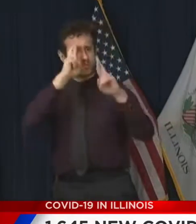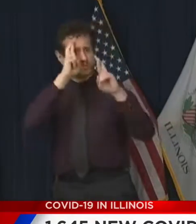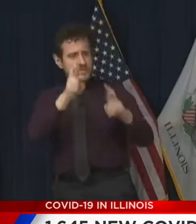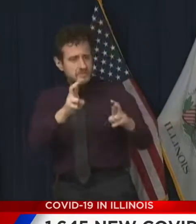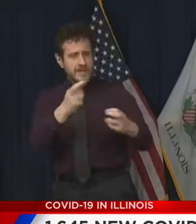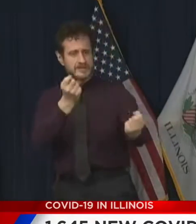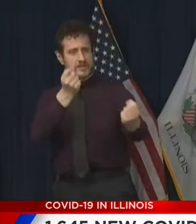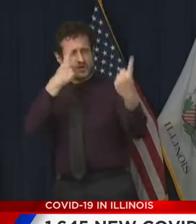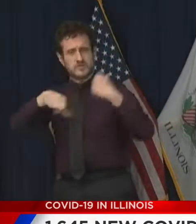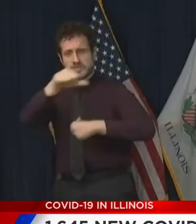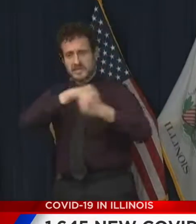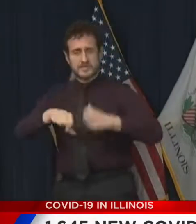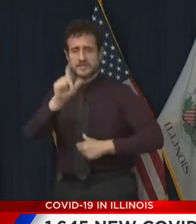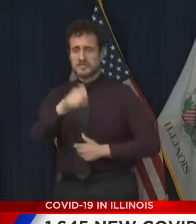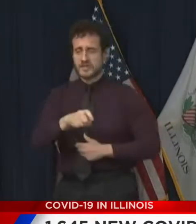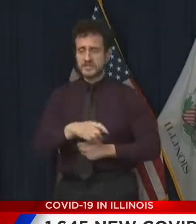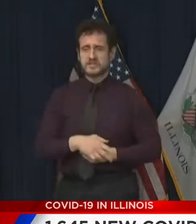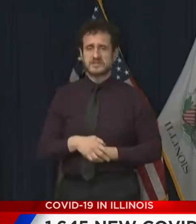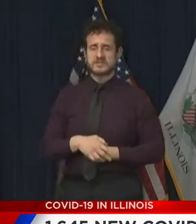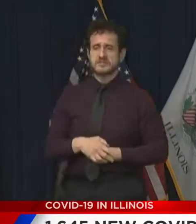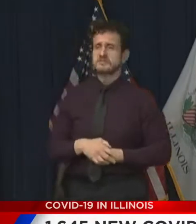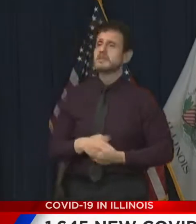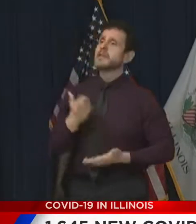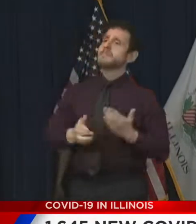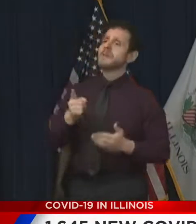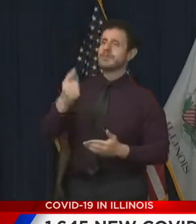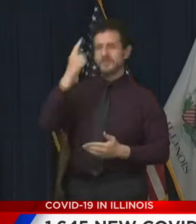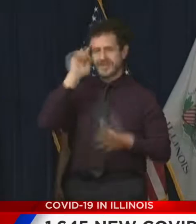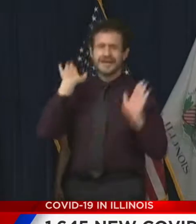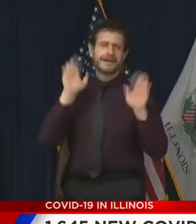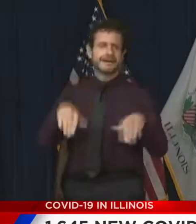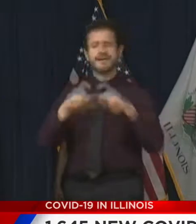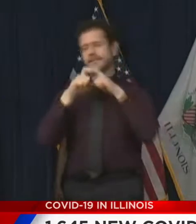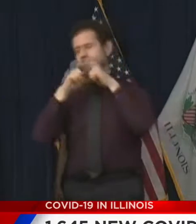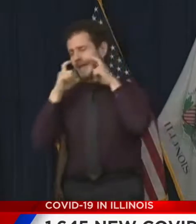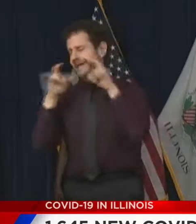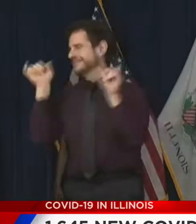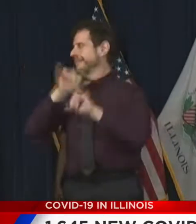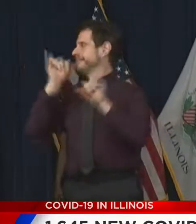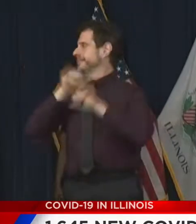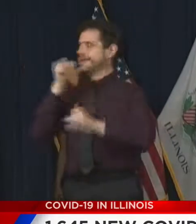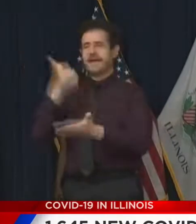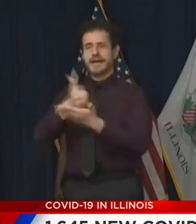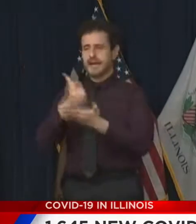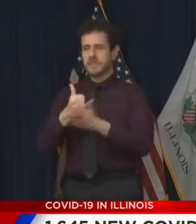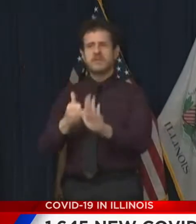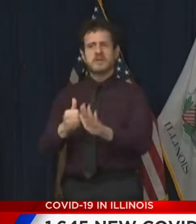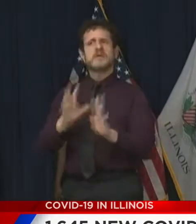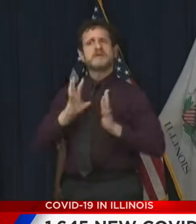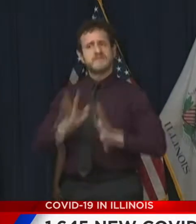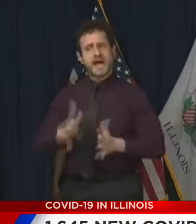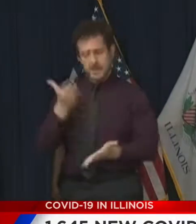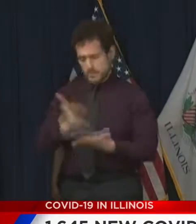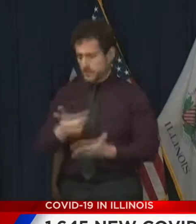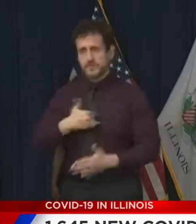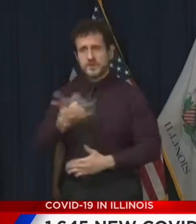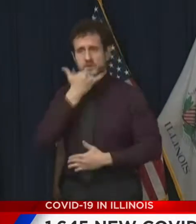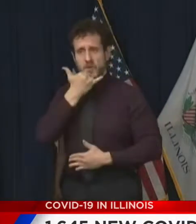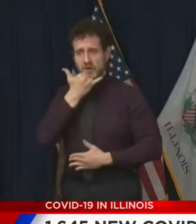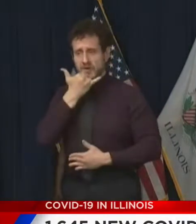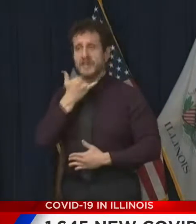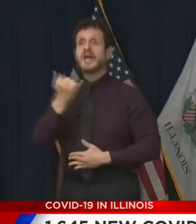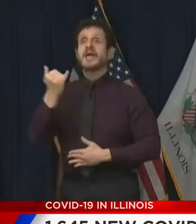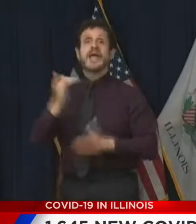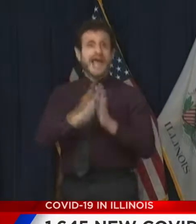other. Even if you think that masks don't help, then prove us wrong. Ask everyone to wear a